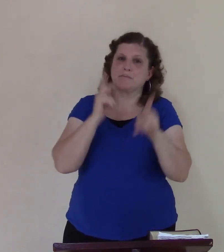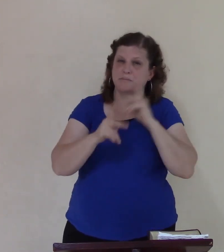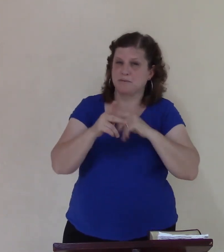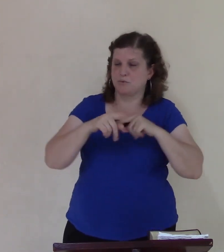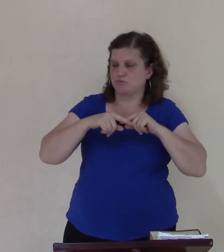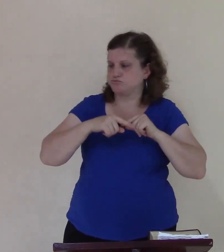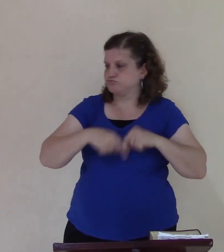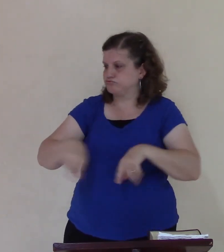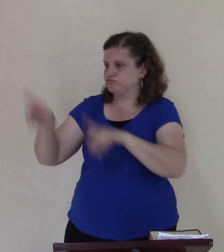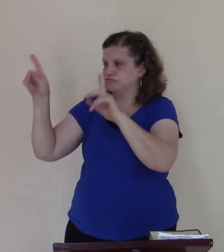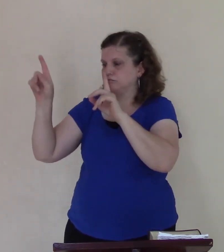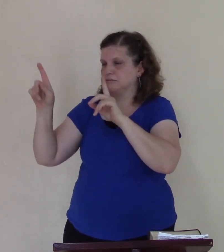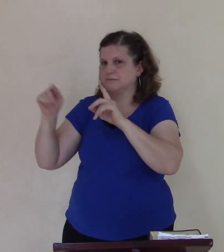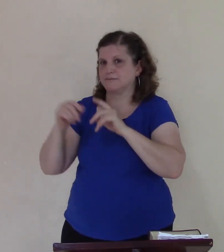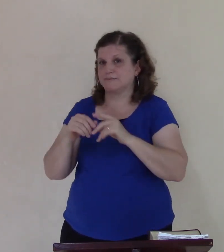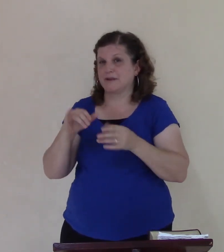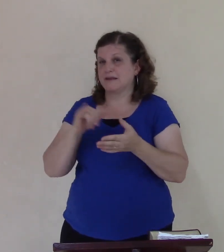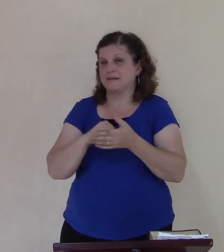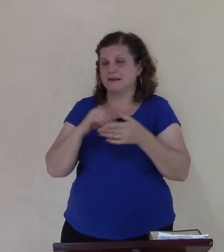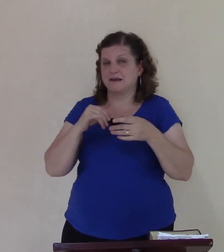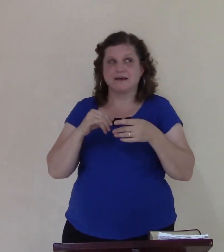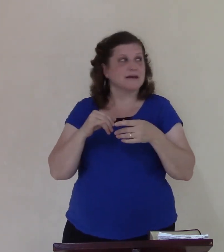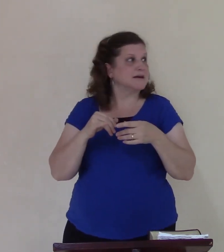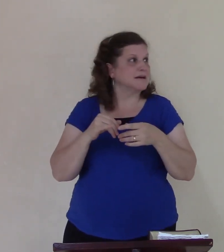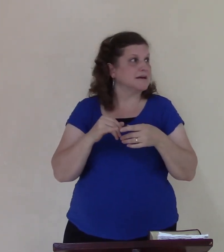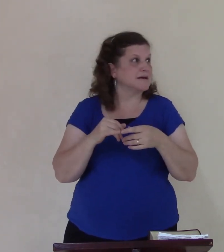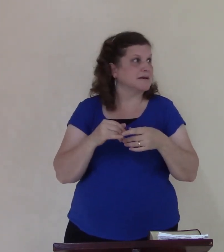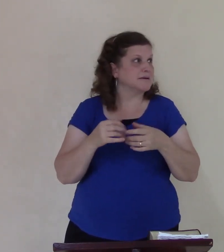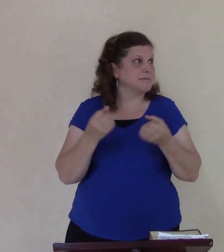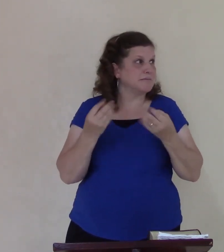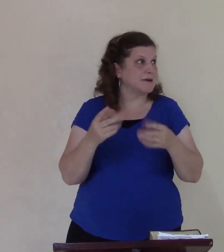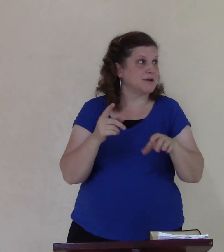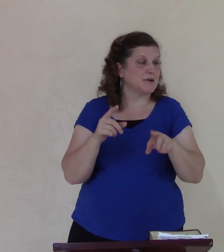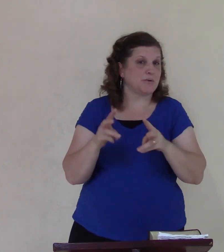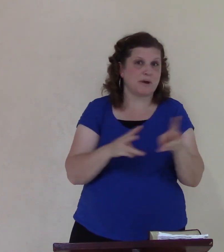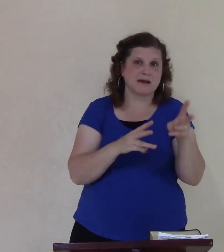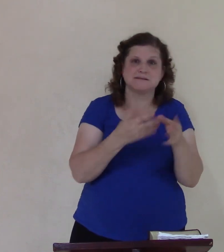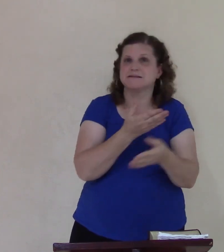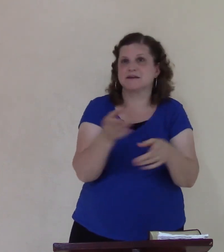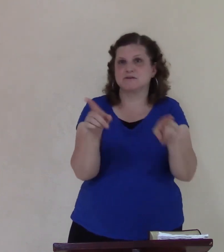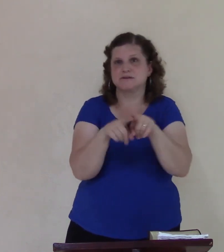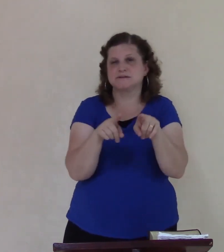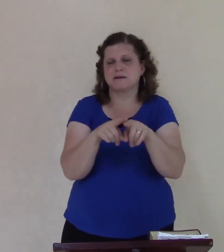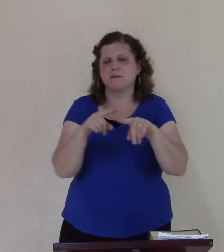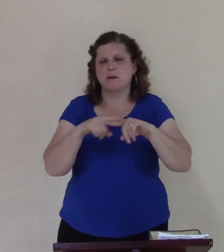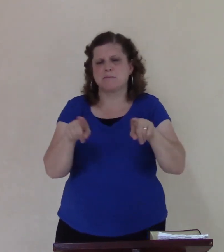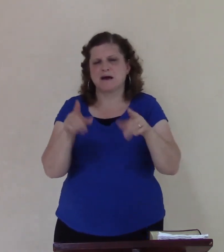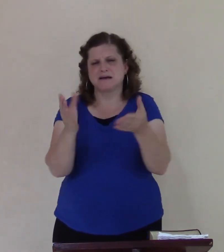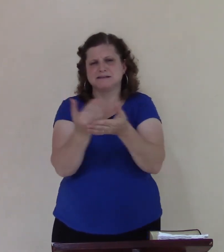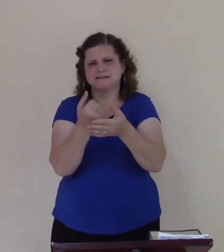there's a difference there in many ways it's same as us but in some ways it's the same the doctrines are the same